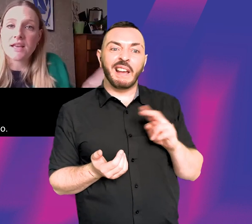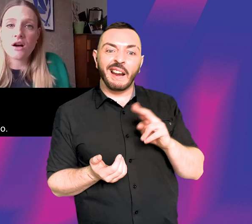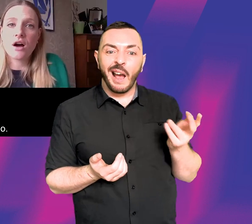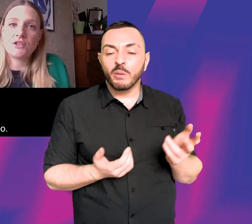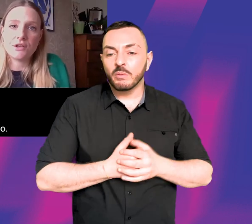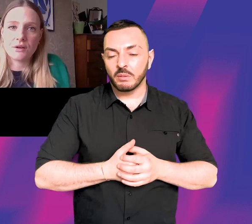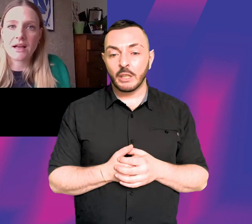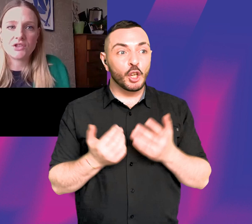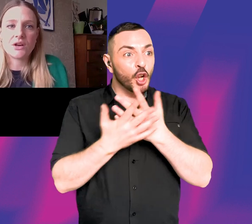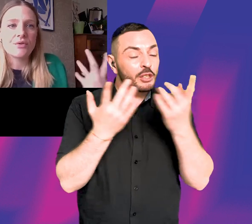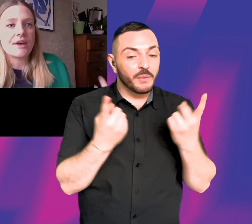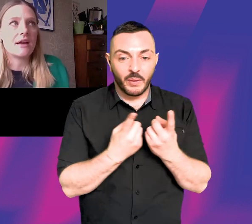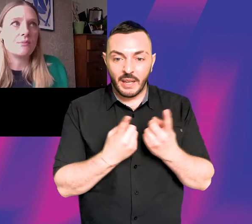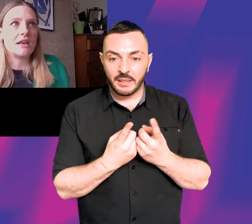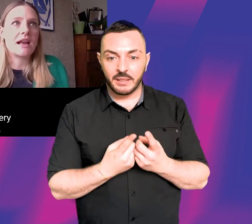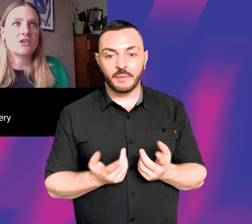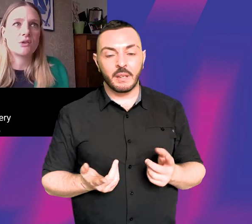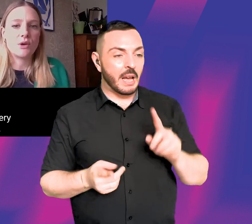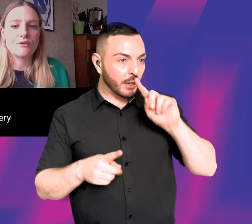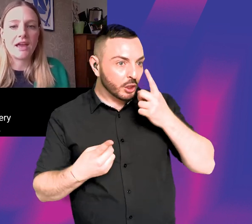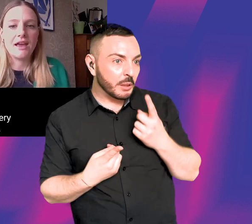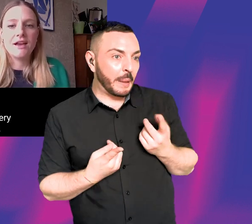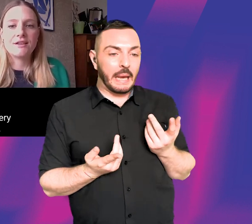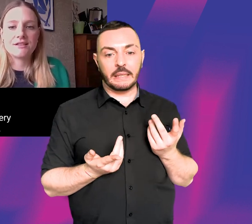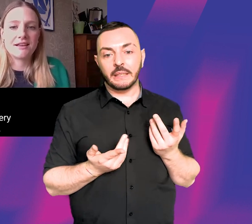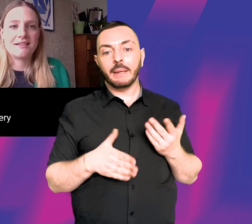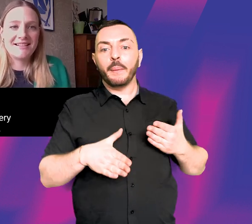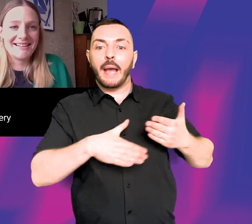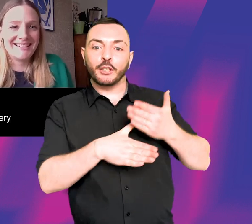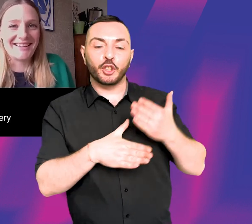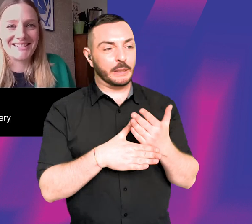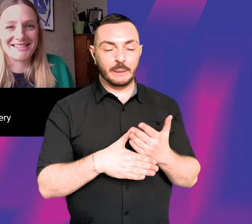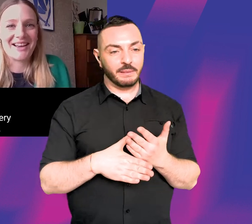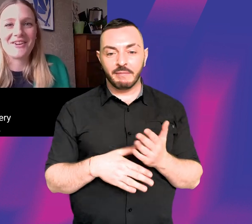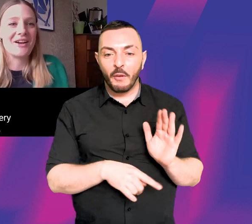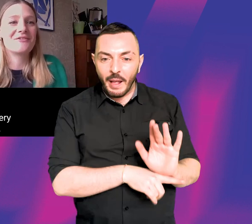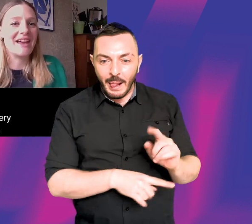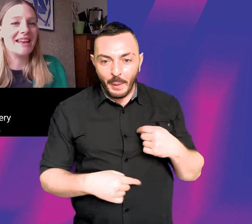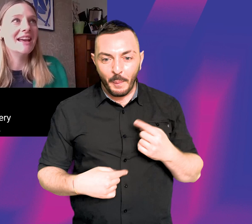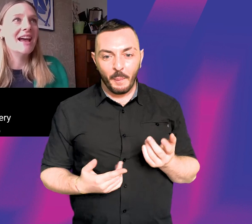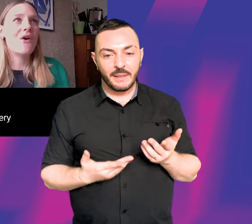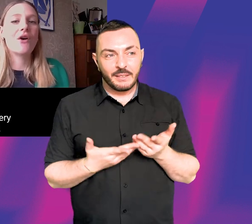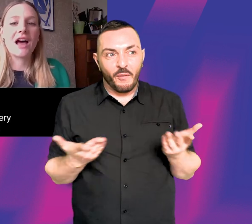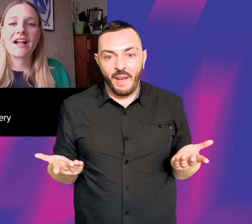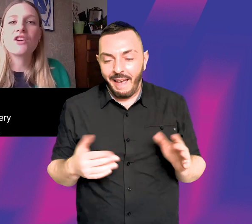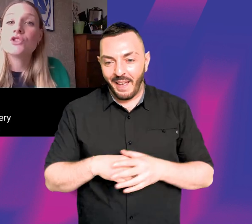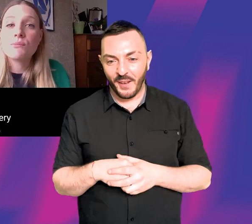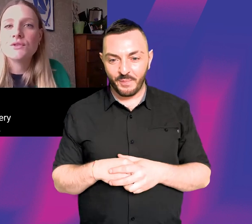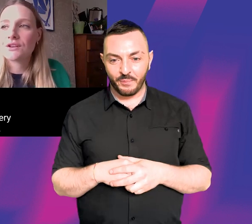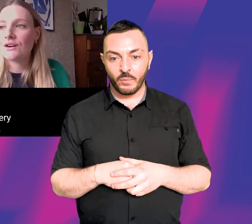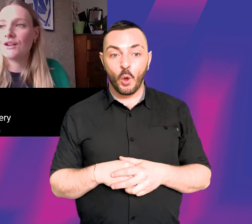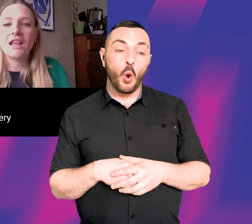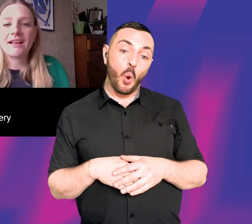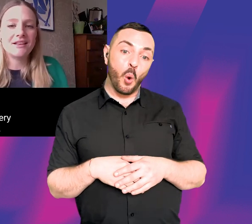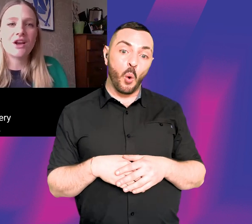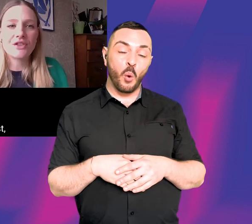lots of things I can't do. Like, I just don't think I could be in an action movie because I just like very unfit or like I couldn't do a